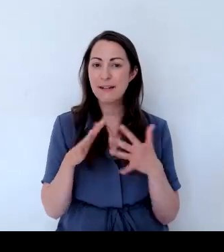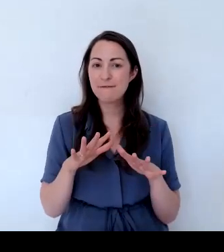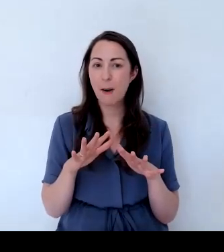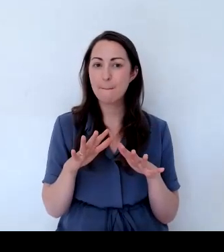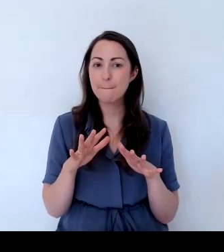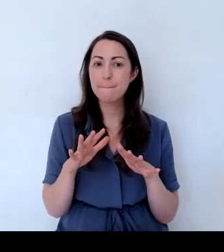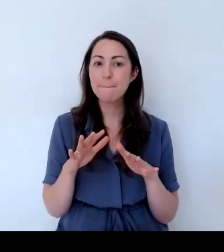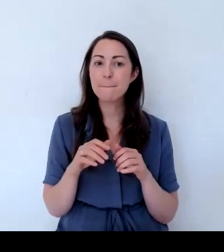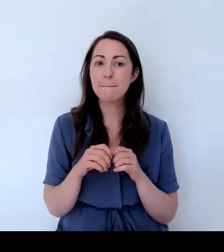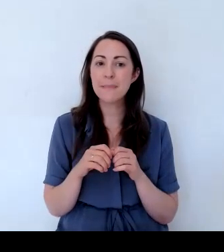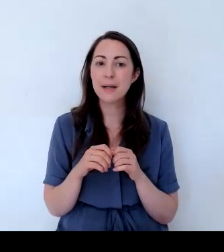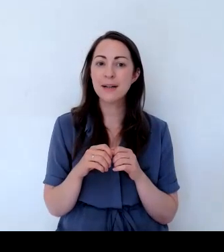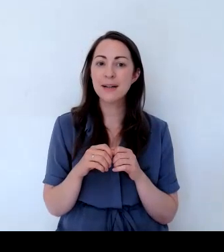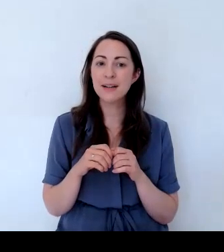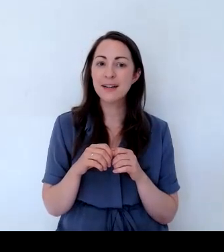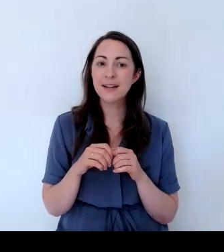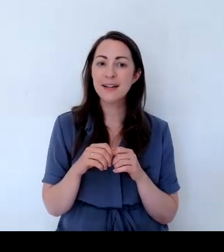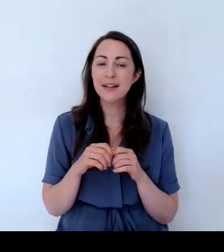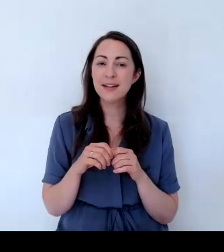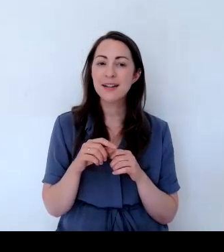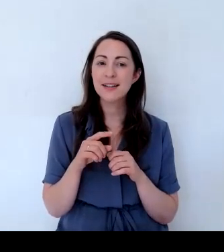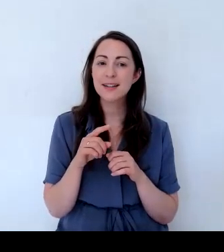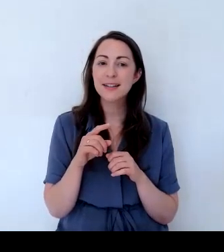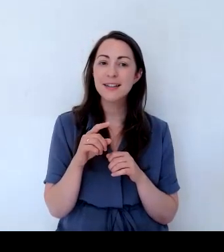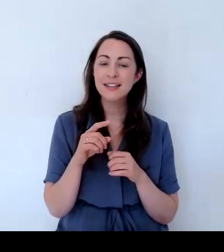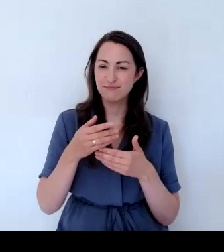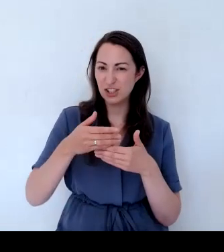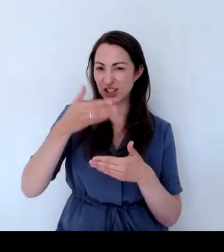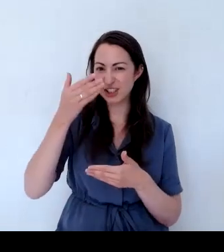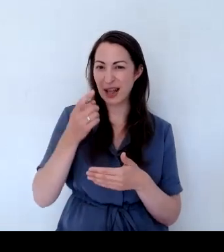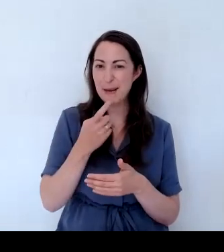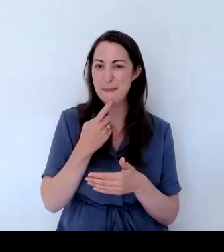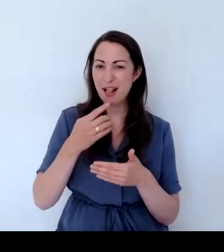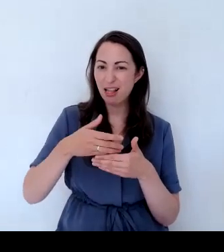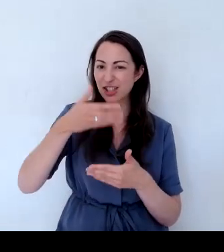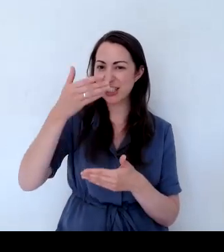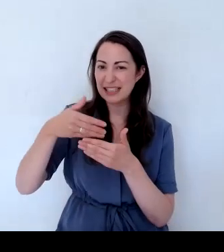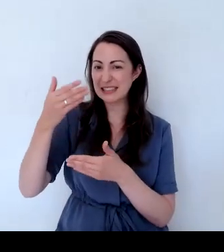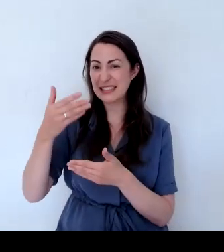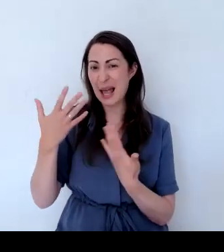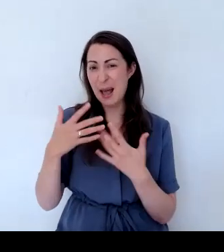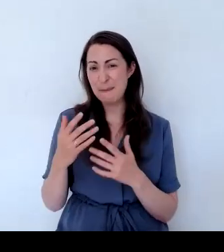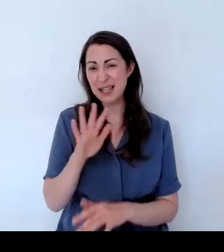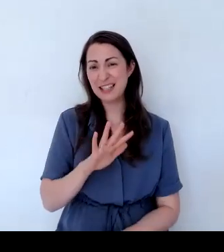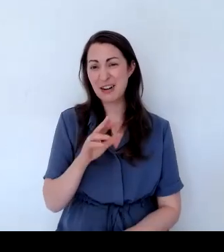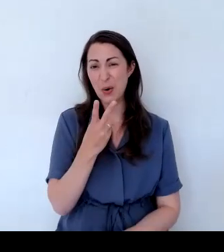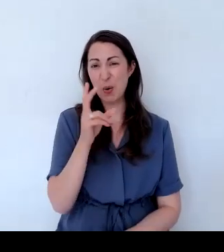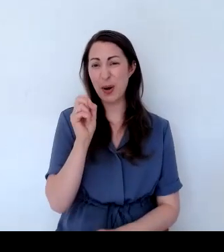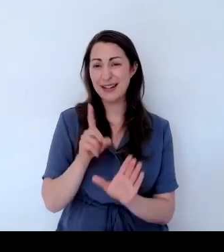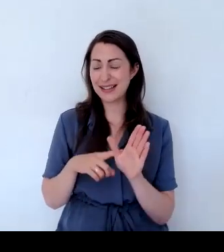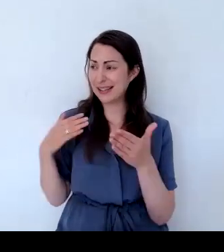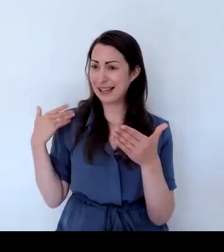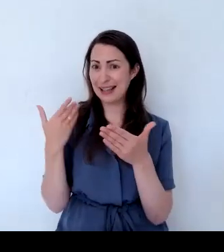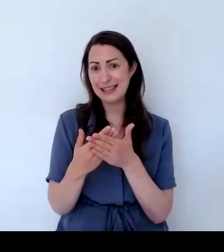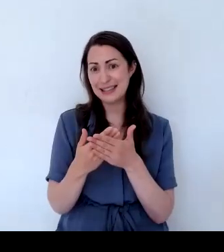sheets. So you can see it's been there about 20 years, not very pretty.